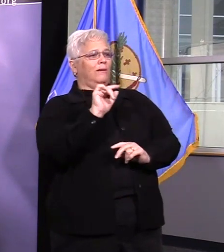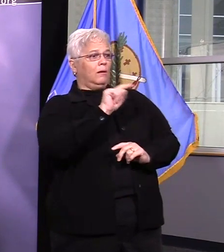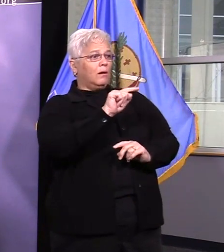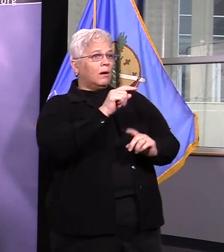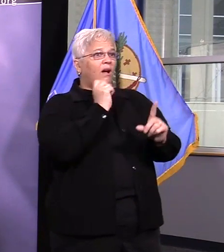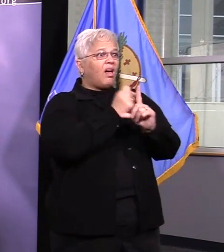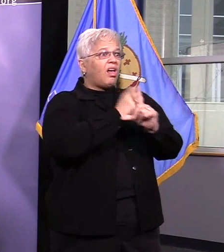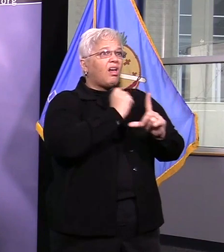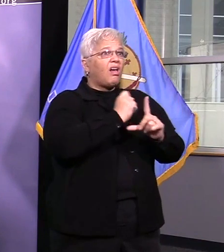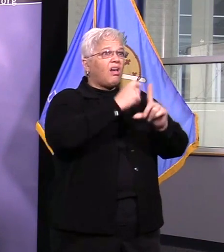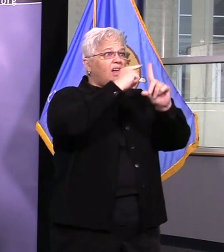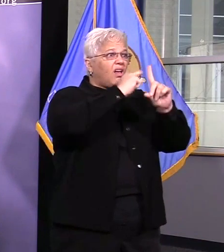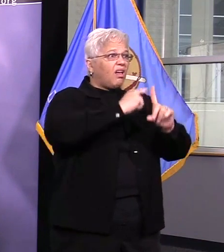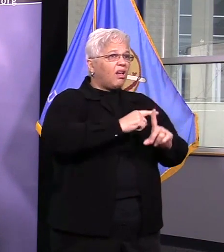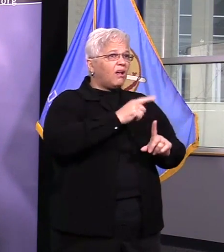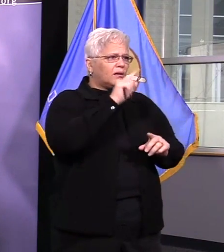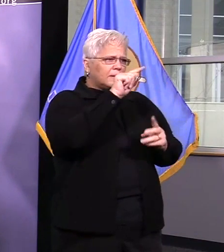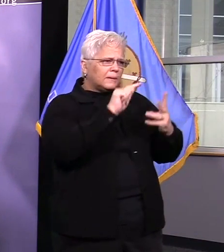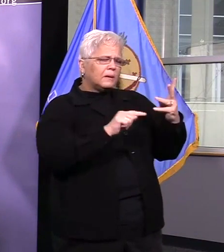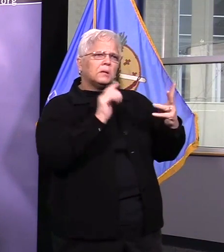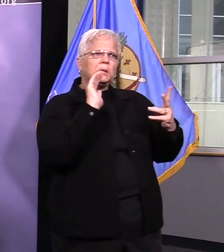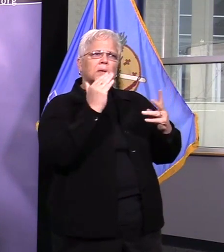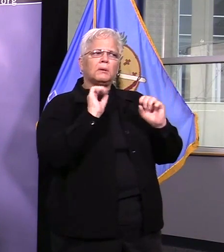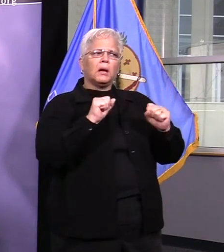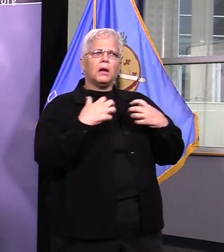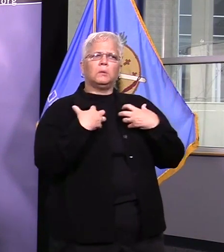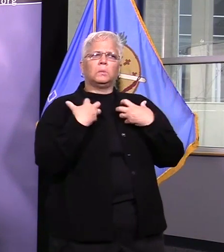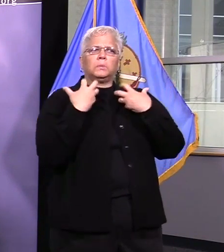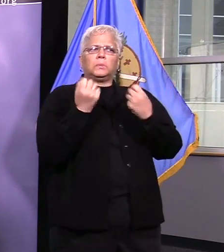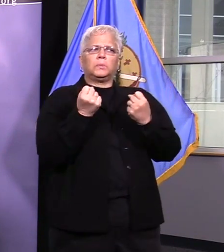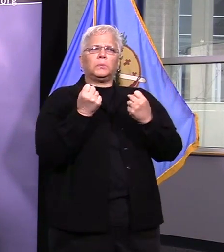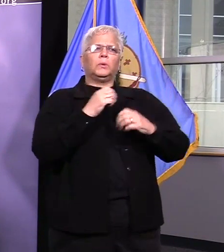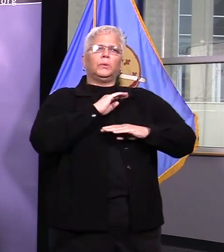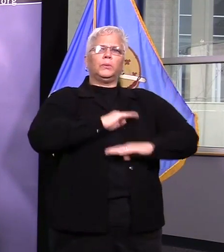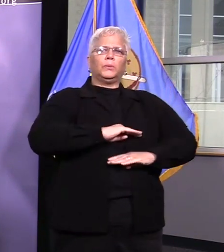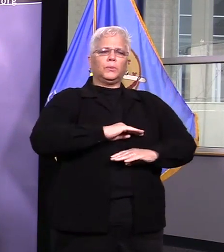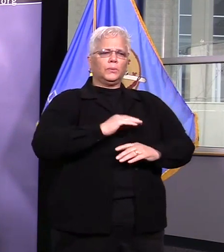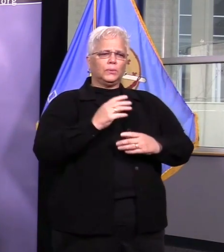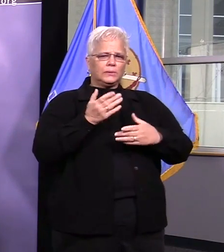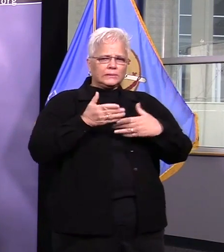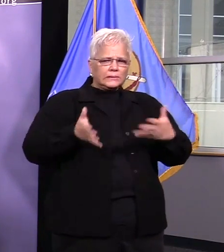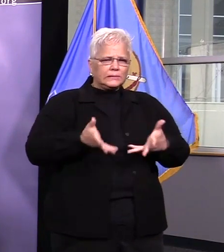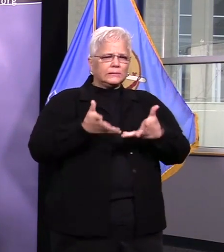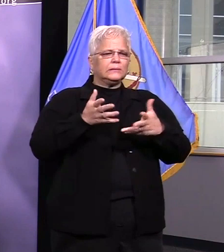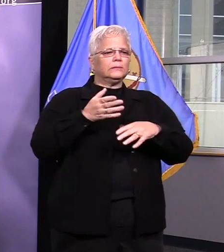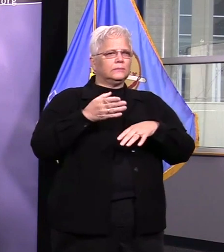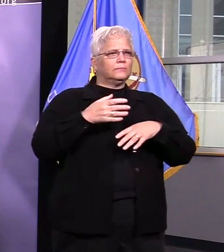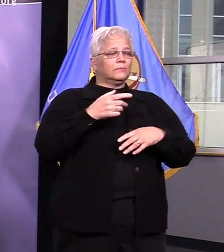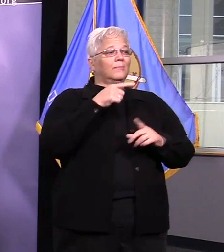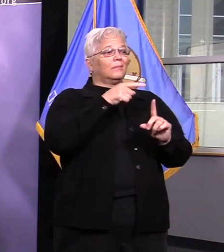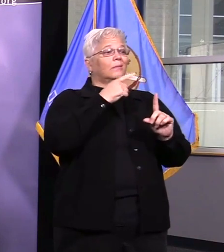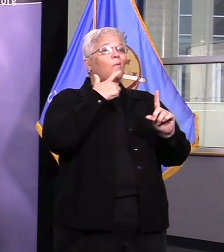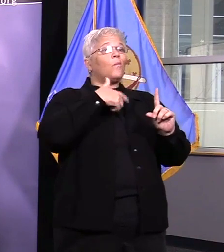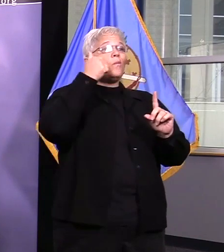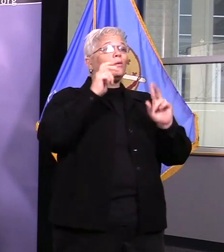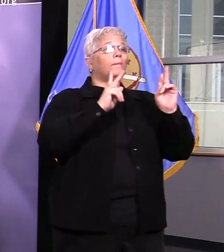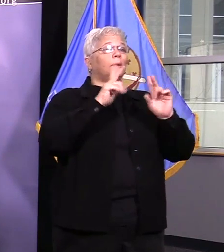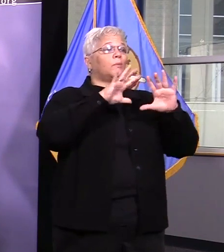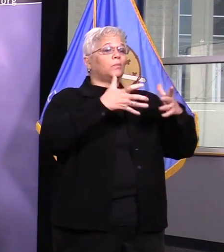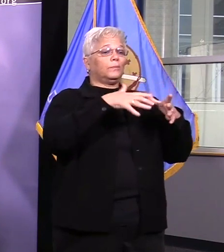demographics, those with immune-compromised conditions or underlying health conditions will probably require